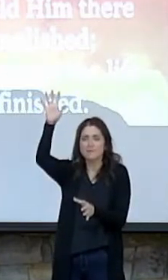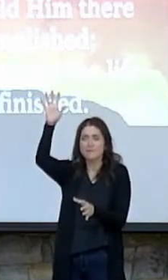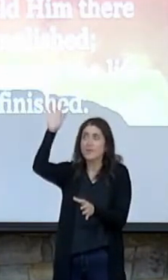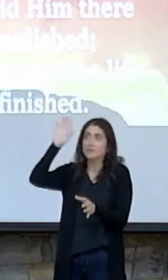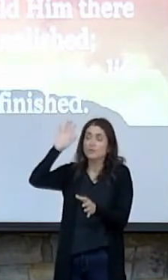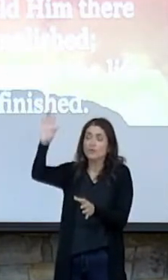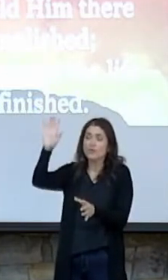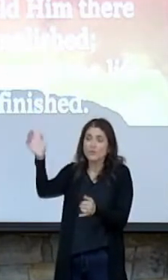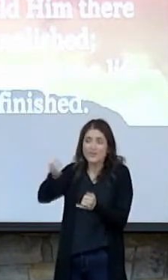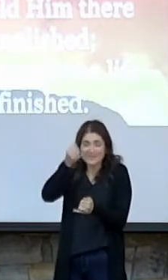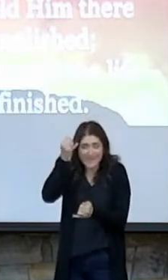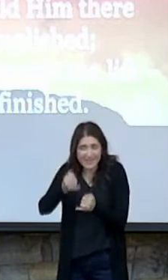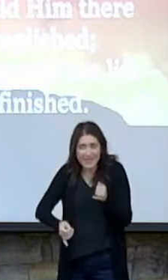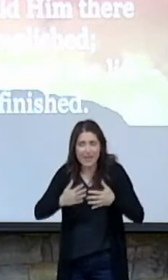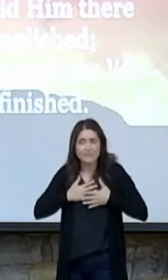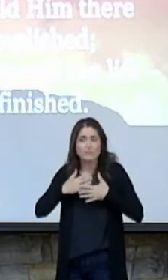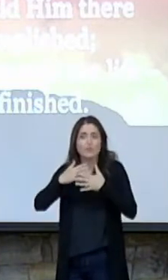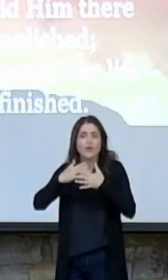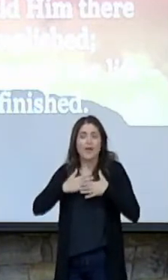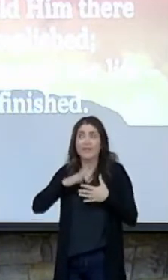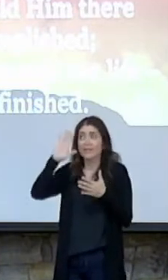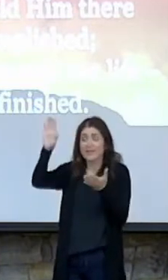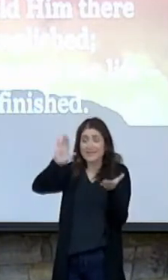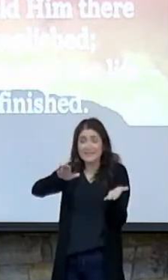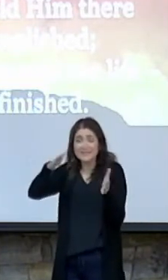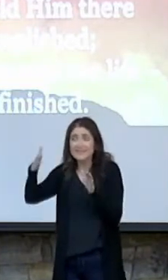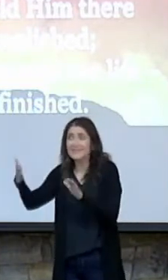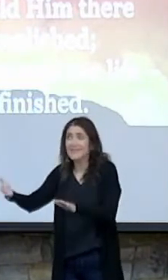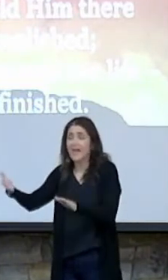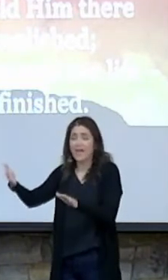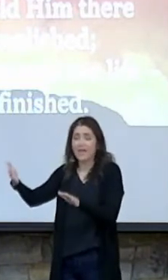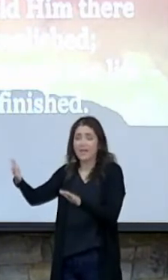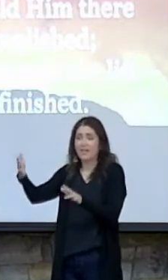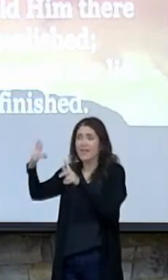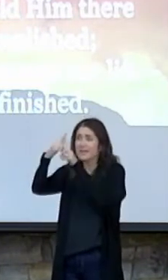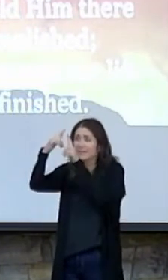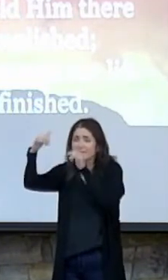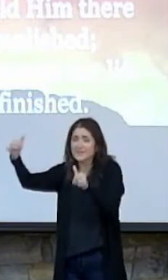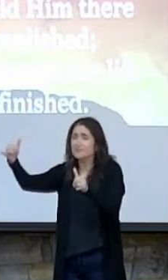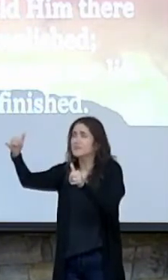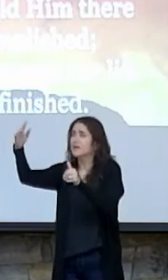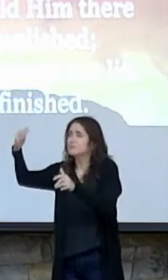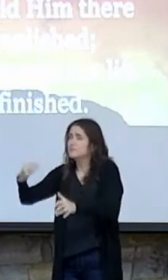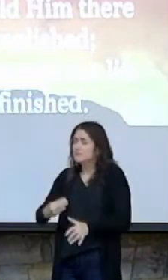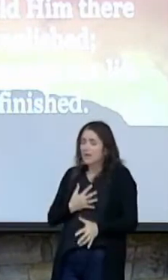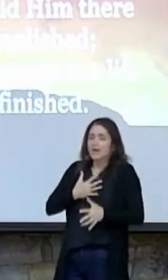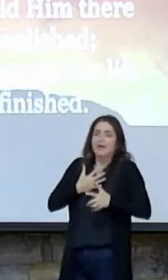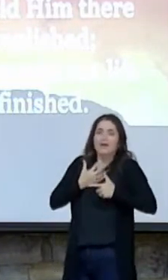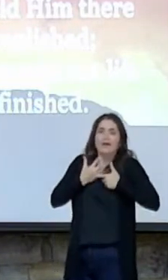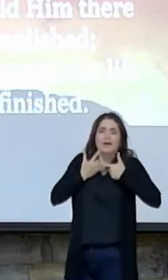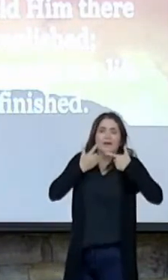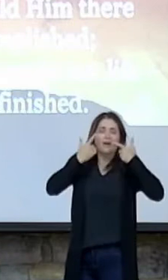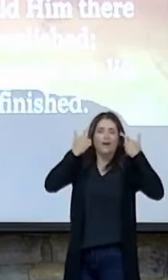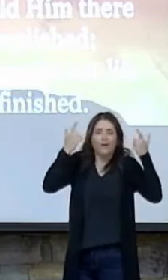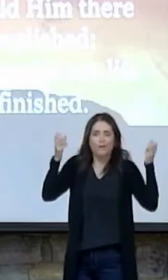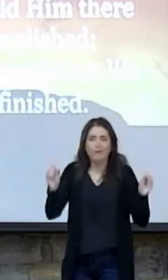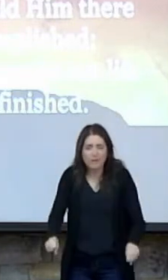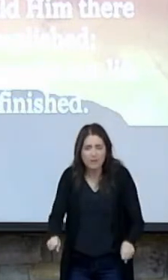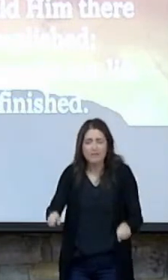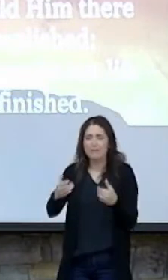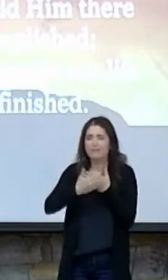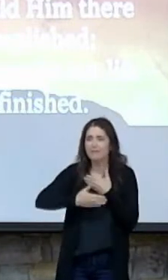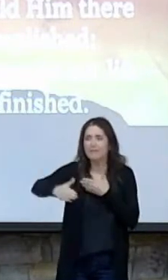his last breath and his death that you and I have life. That we have the ability to live